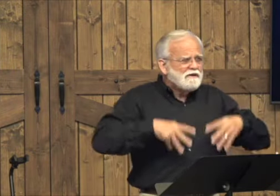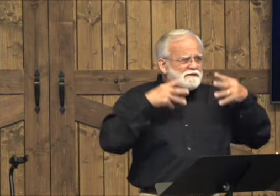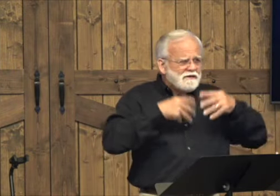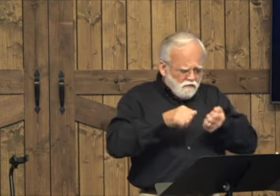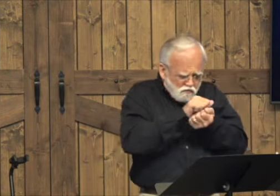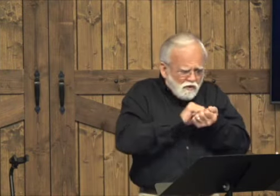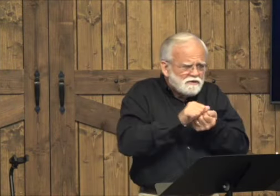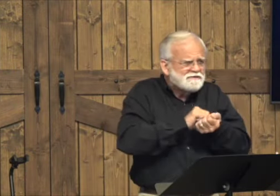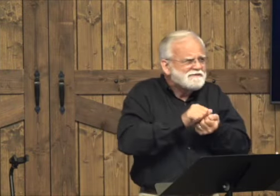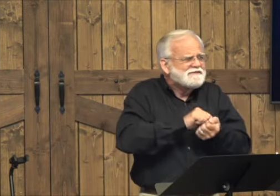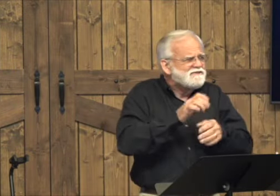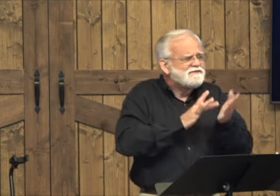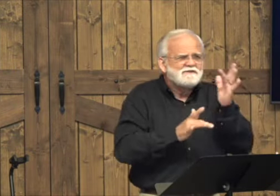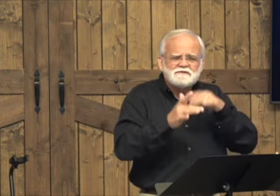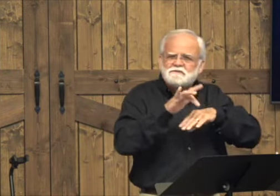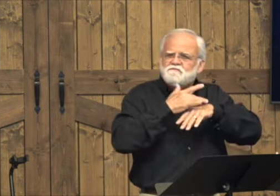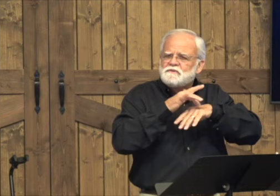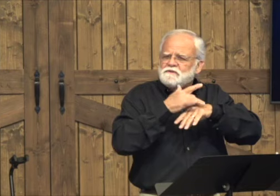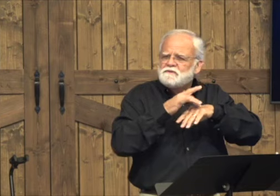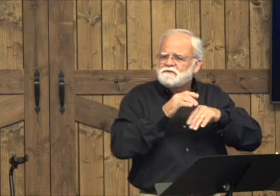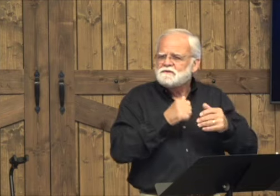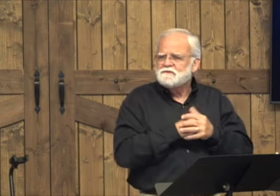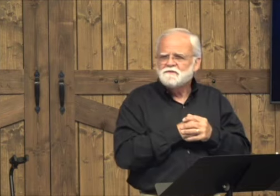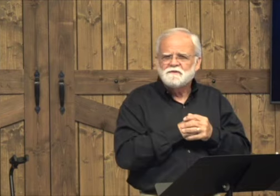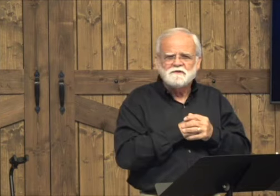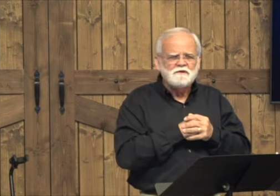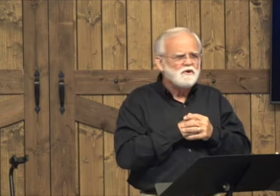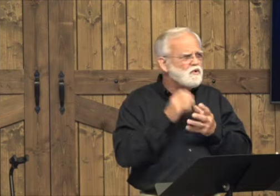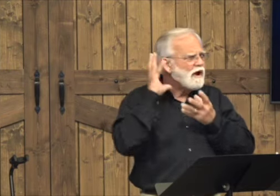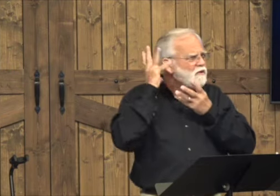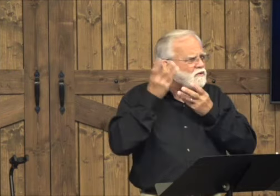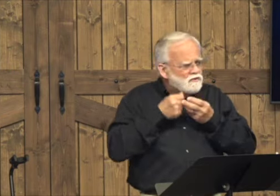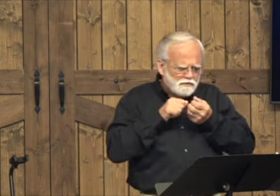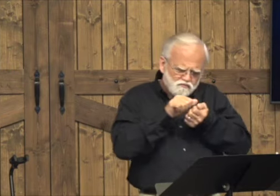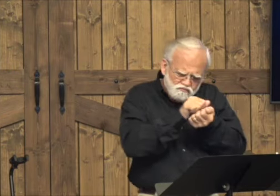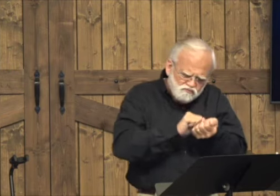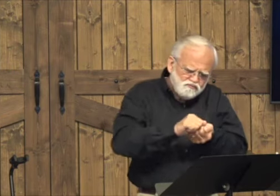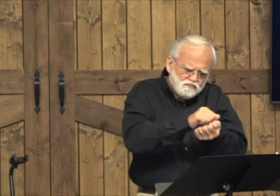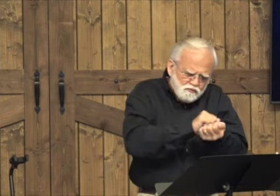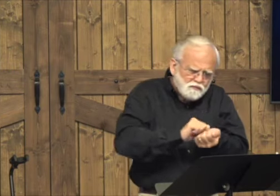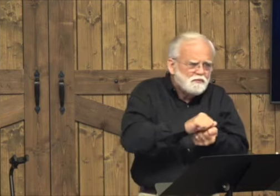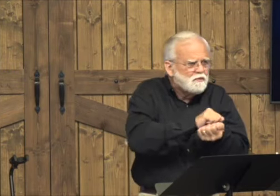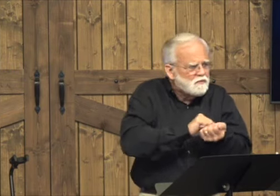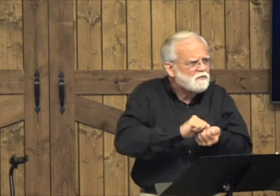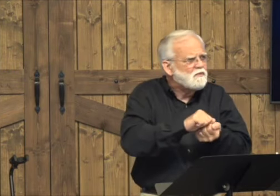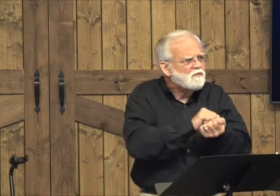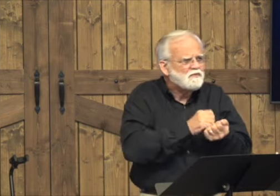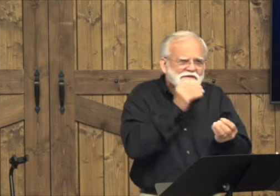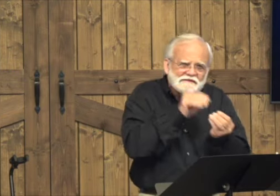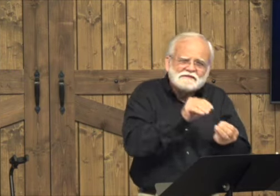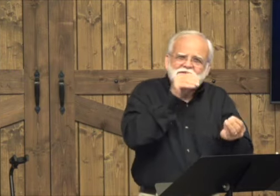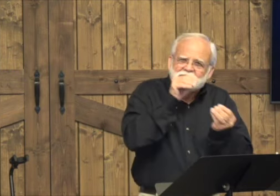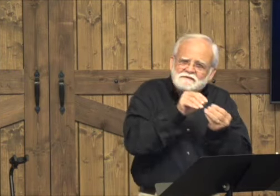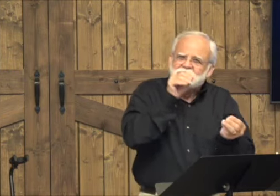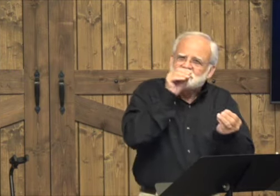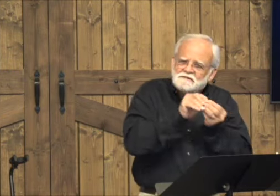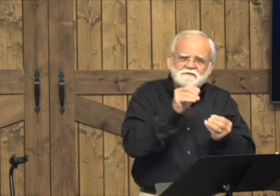She wept so much that the tears washed Jesus' feet. She dried up with her hair. She